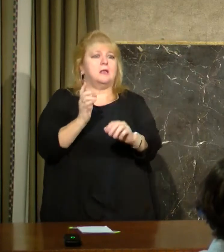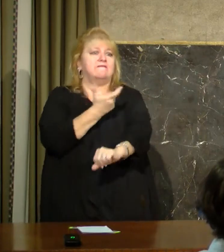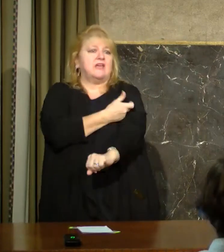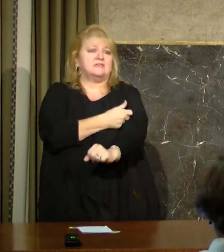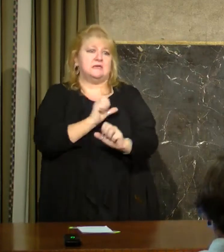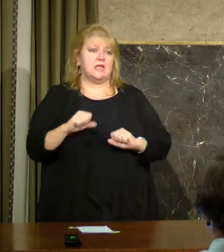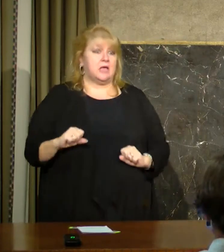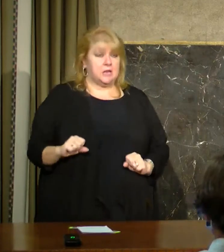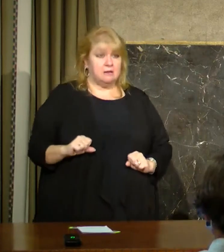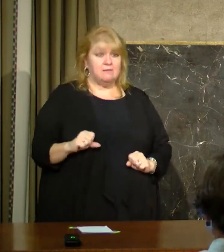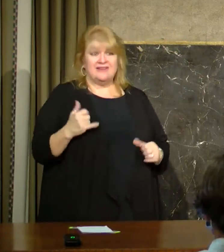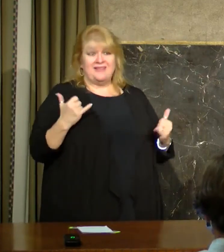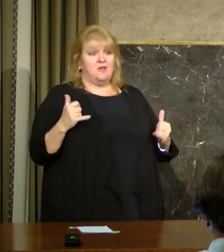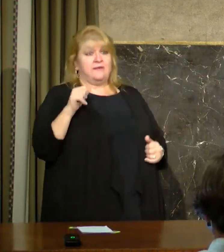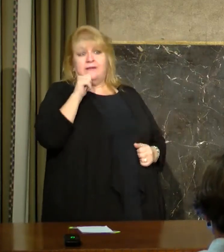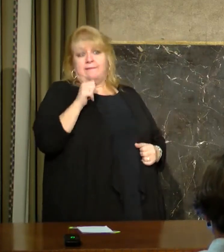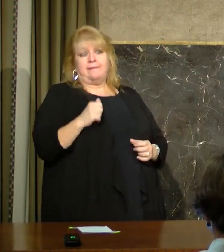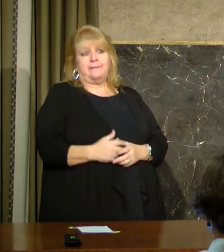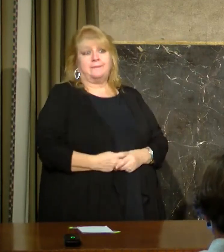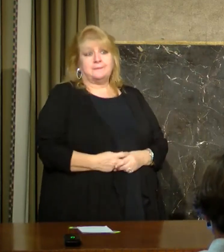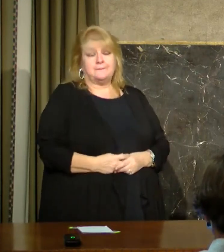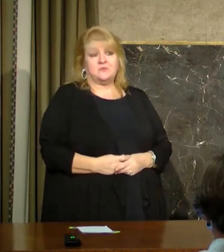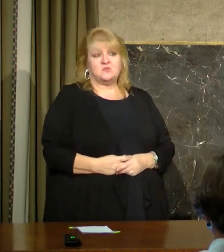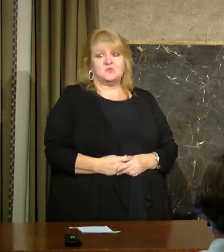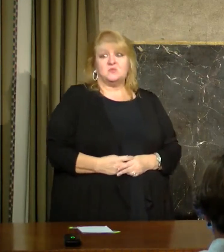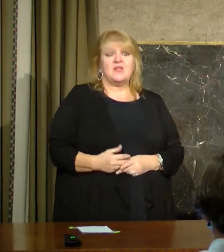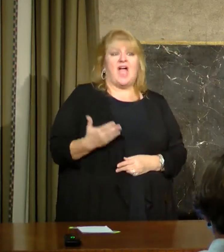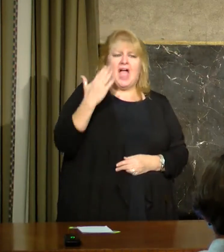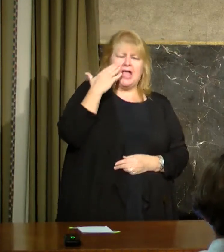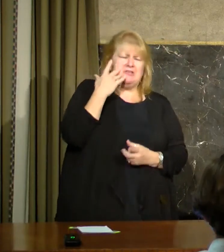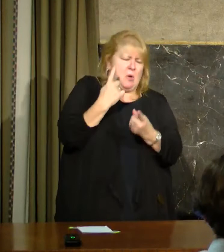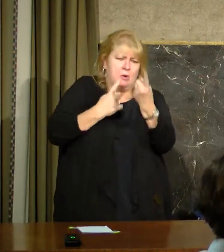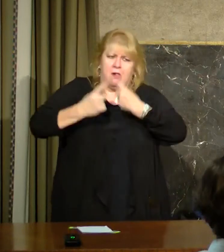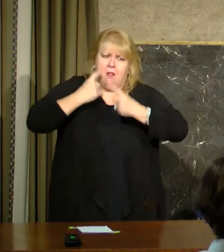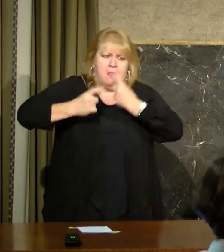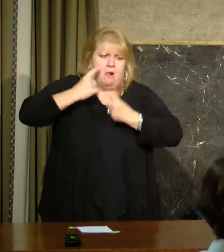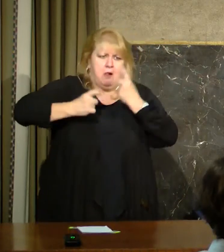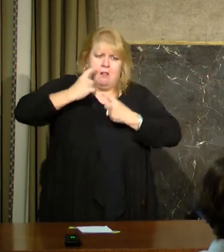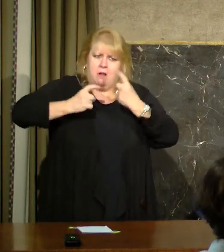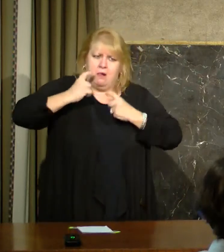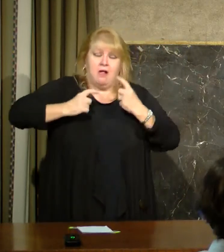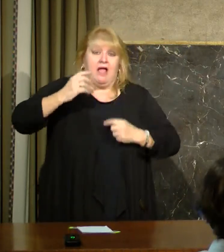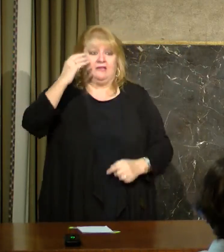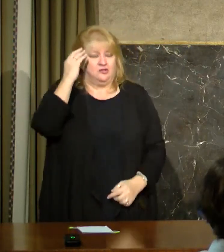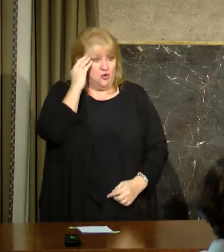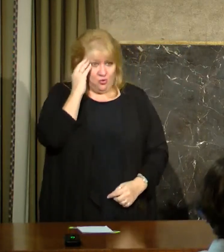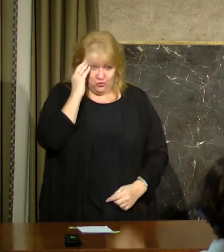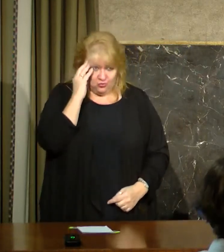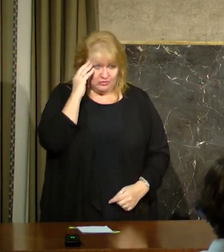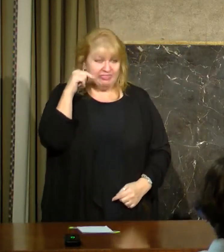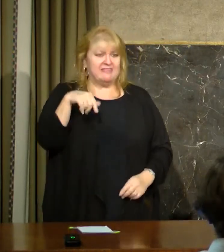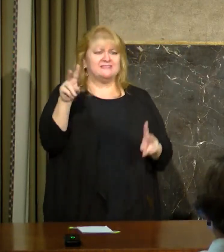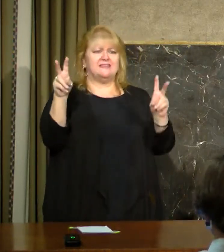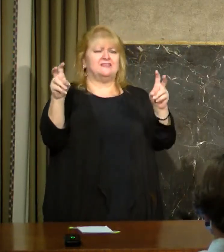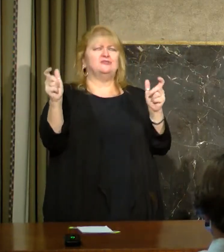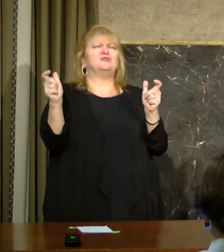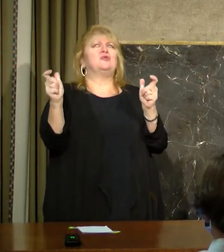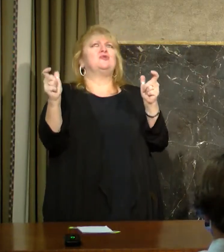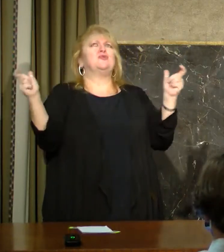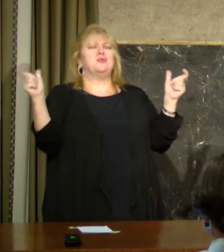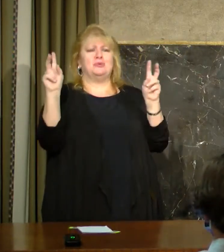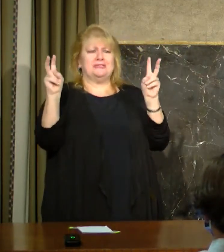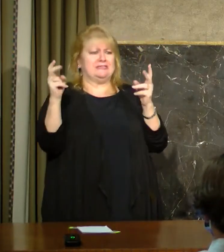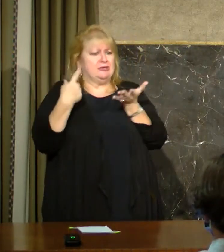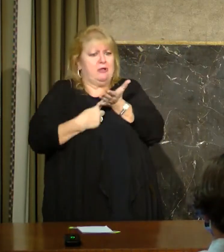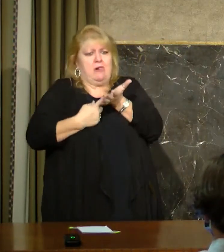that time. And I know there are a lot of questions. This is a big issue. And there's no doubt that we're